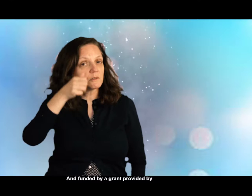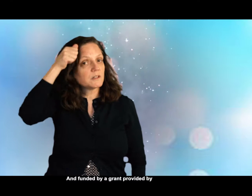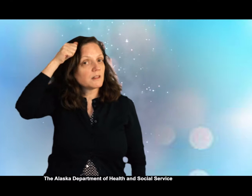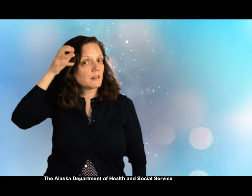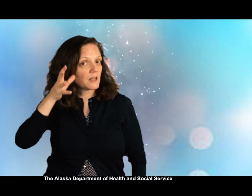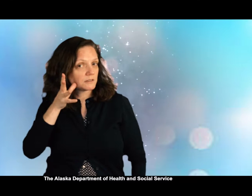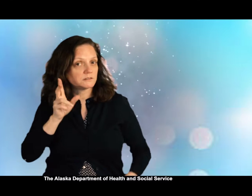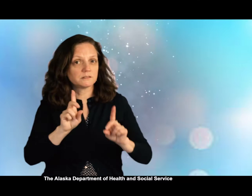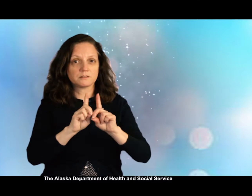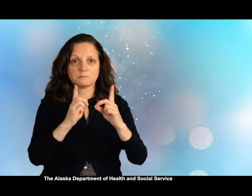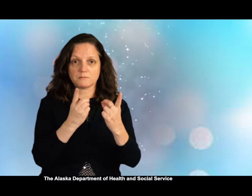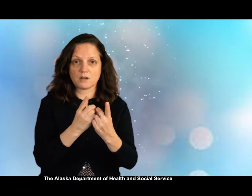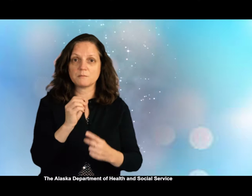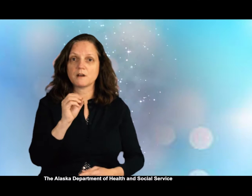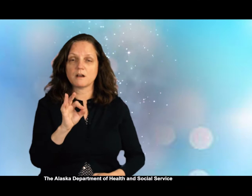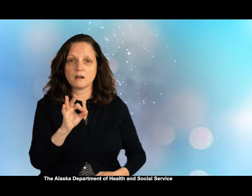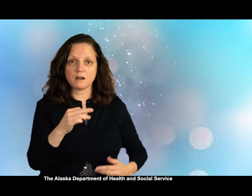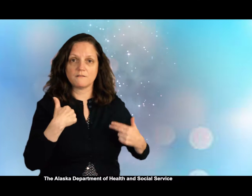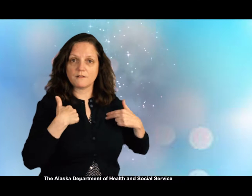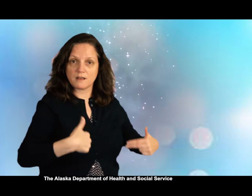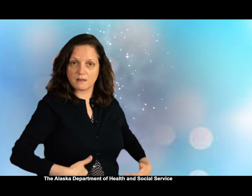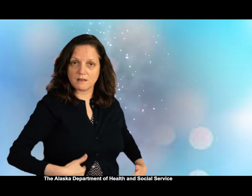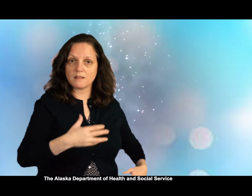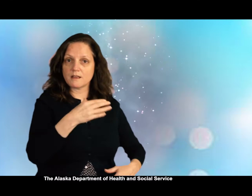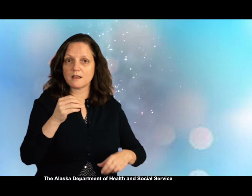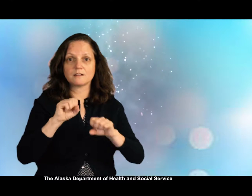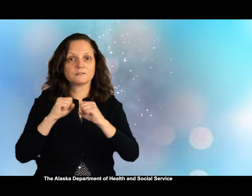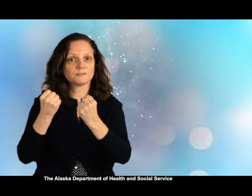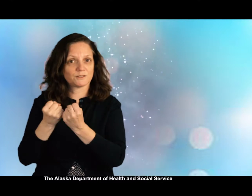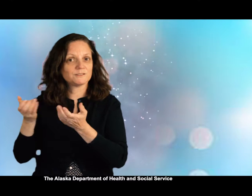the Alaska Department of Health and Social Service.